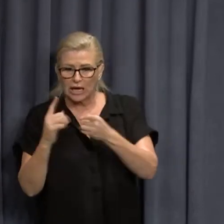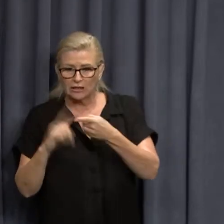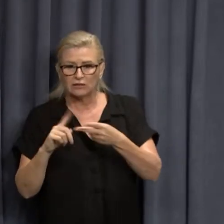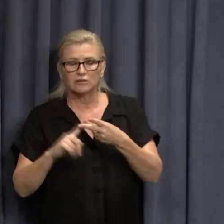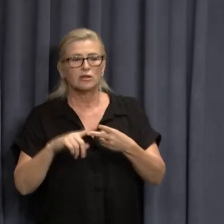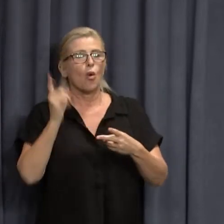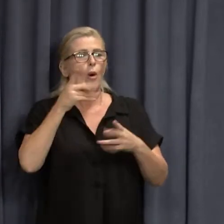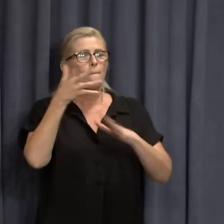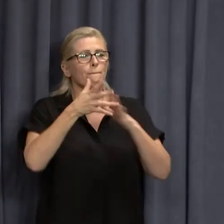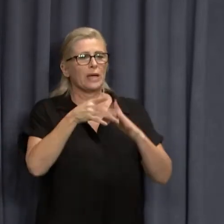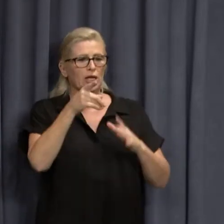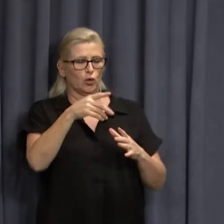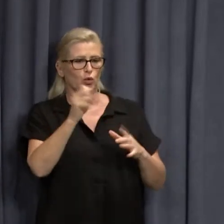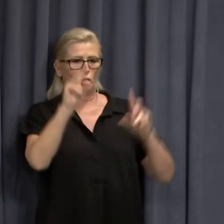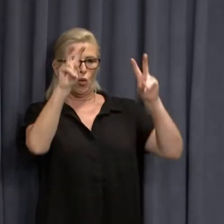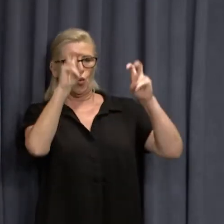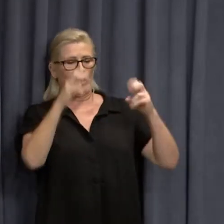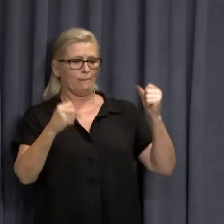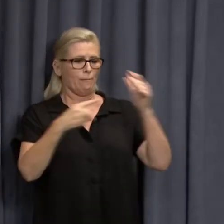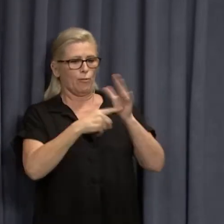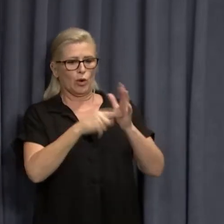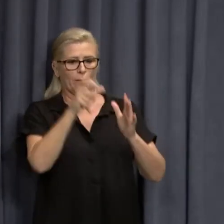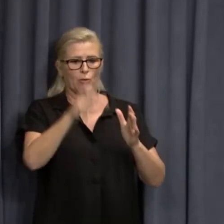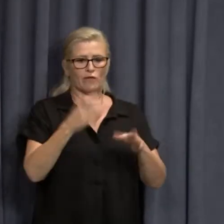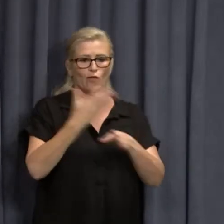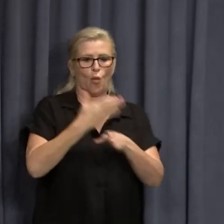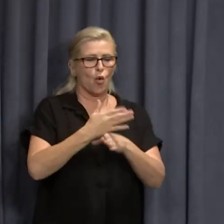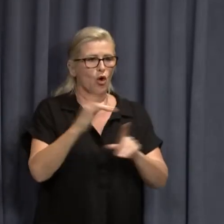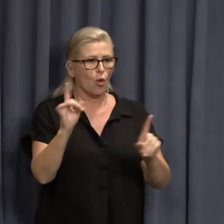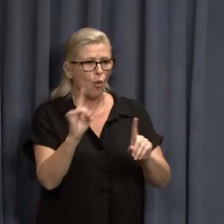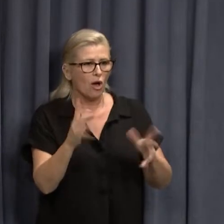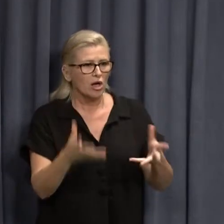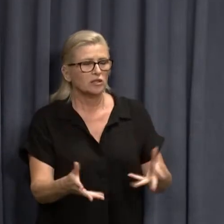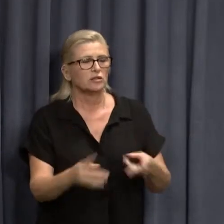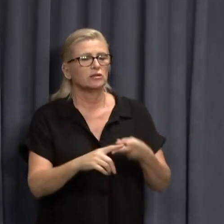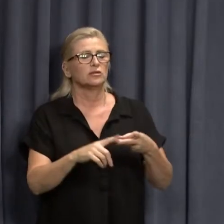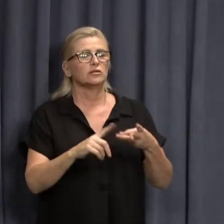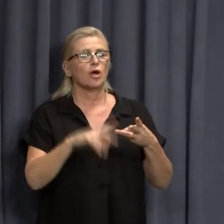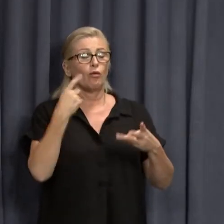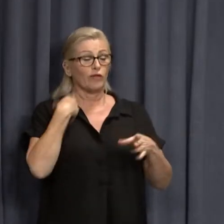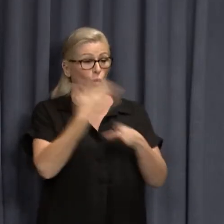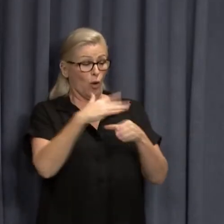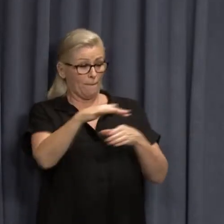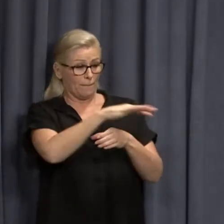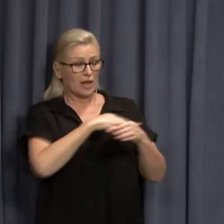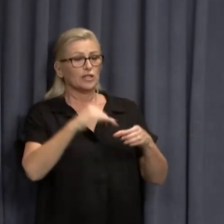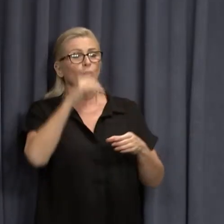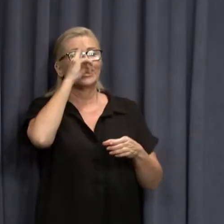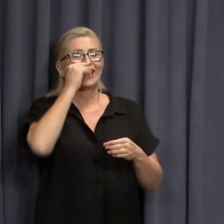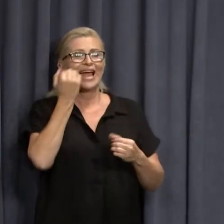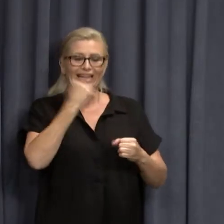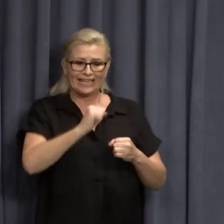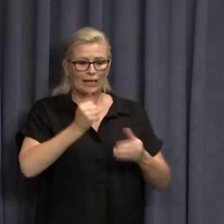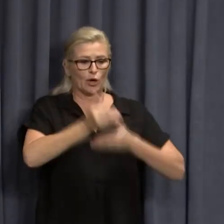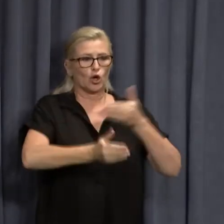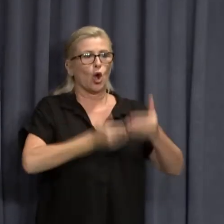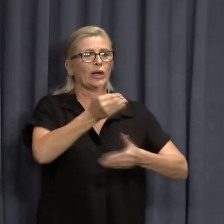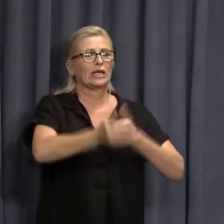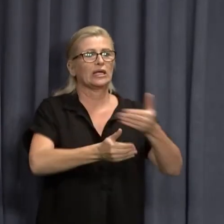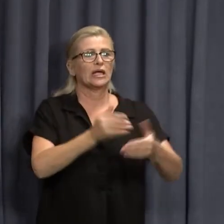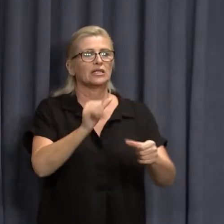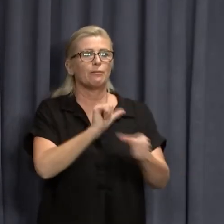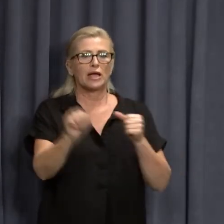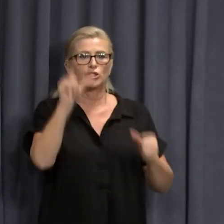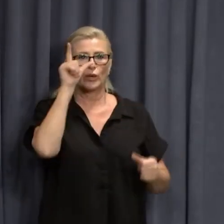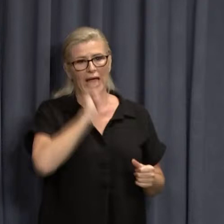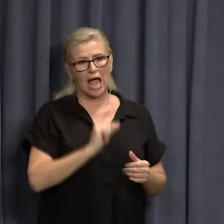definitions, all of those experiences for the workplace so we can keep society functioning as best